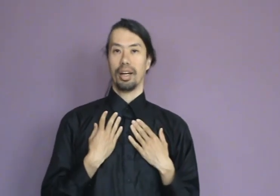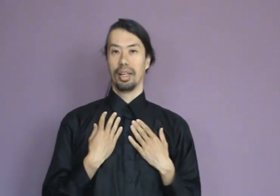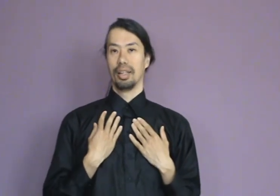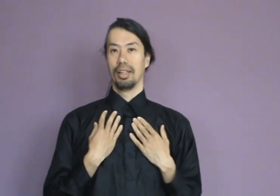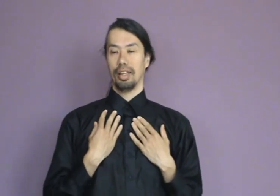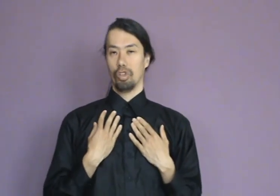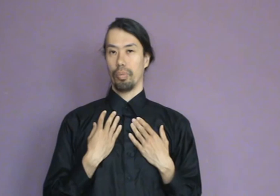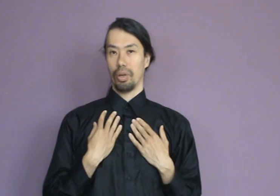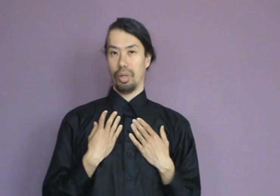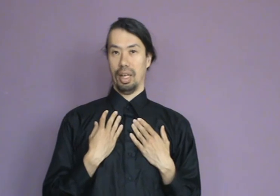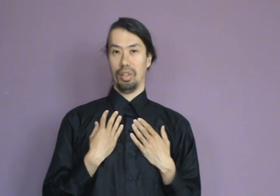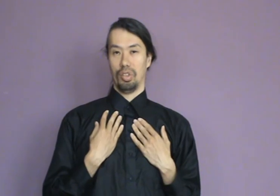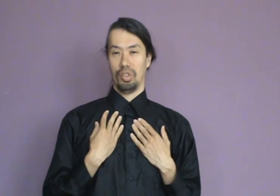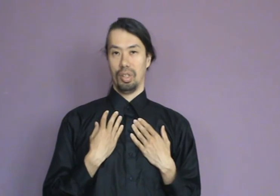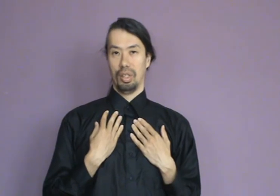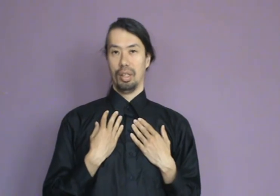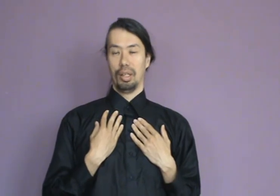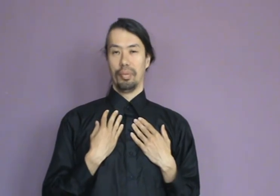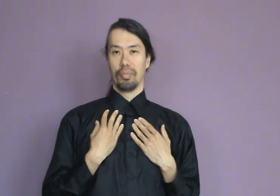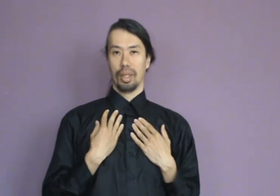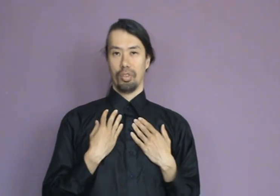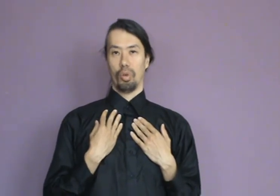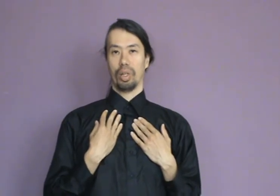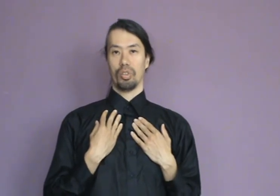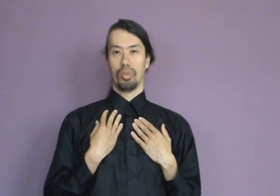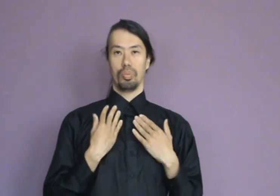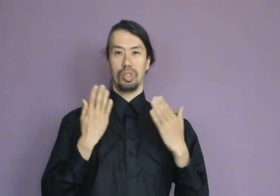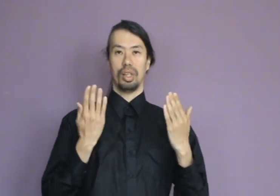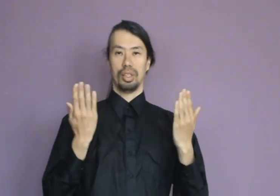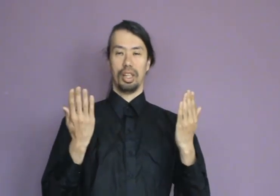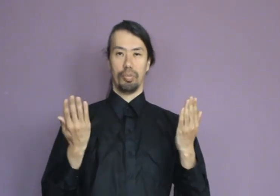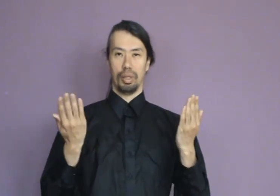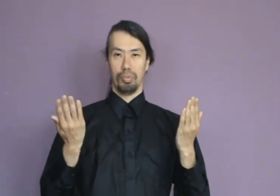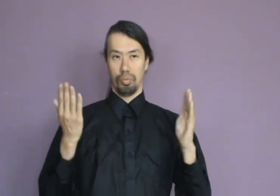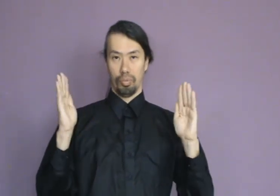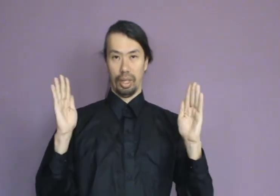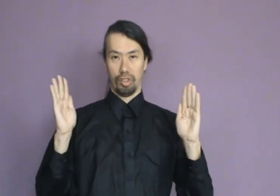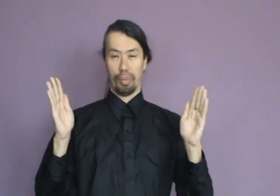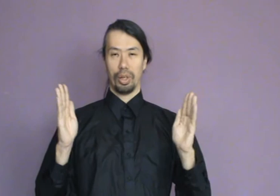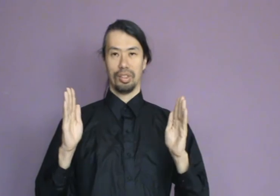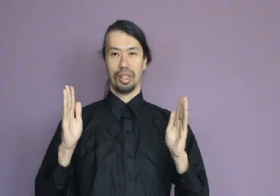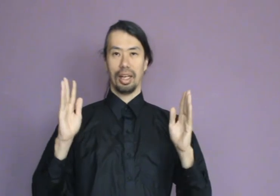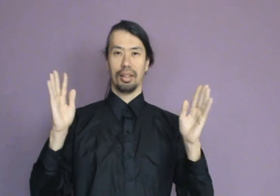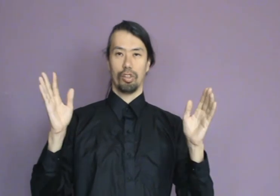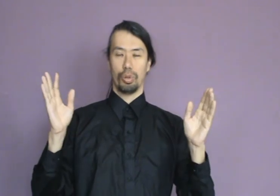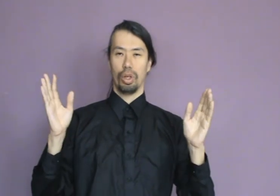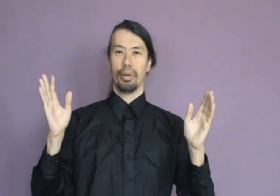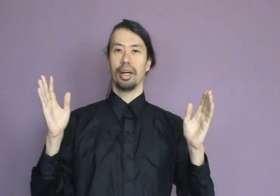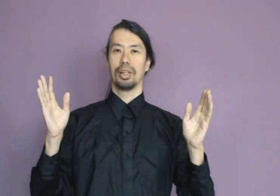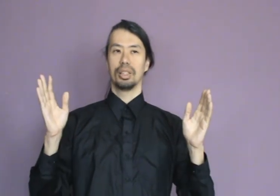into my own hands. So once this energy has been separated again, it's purely my energy,